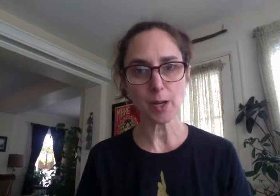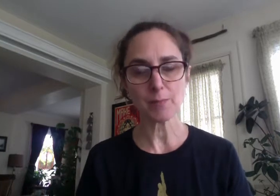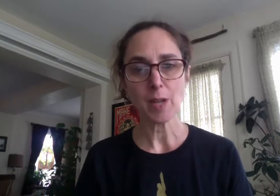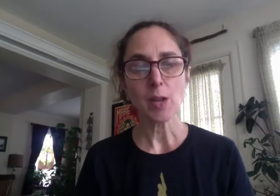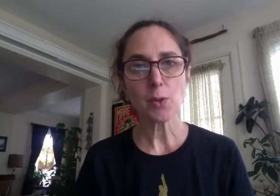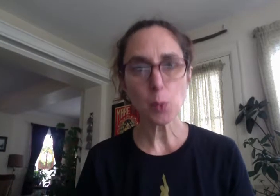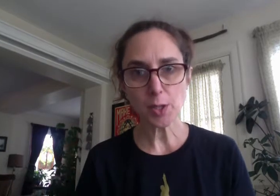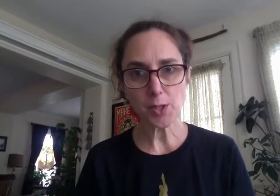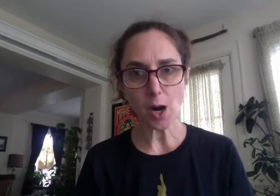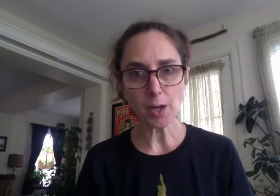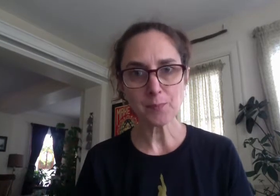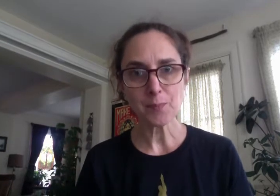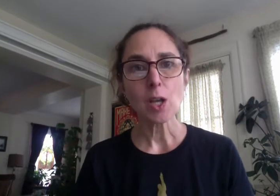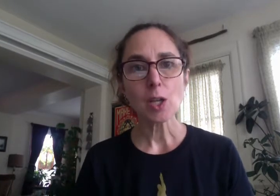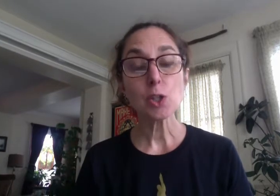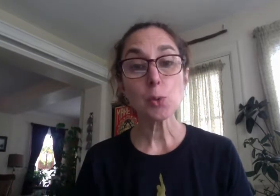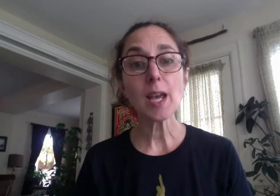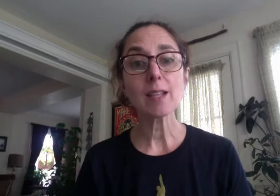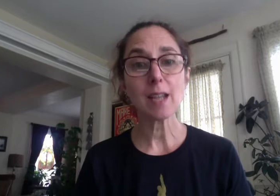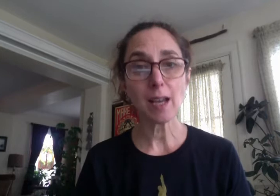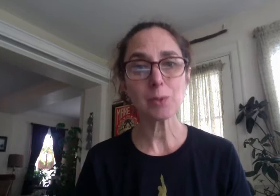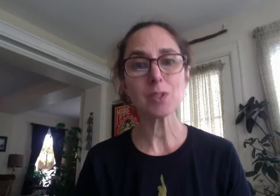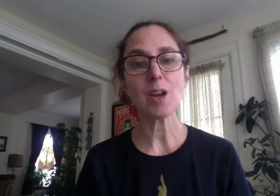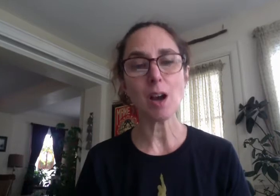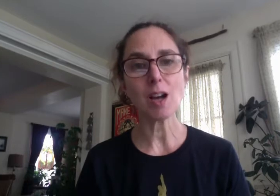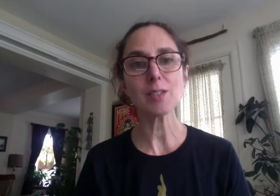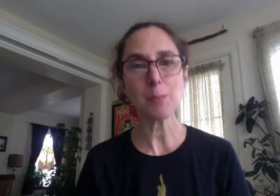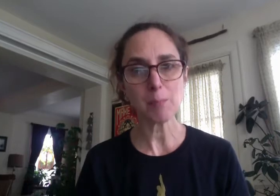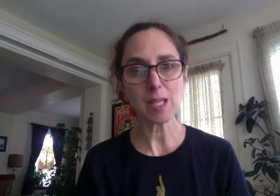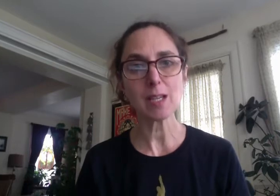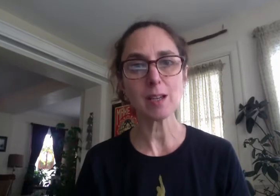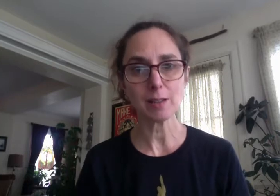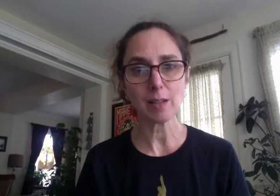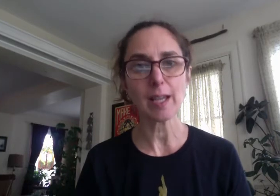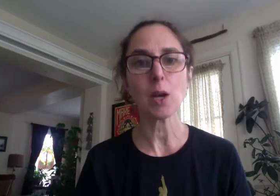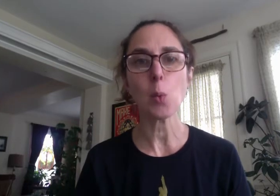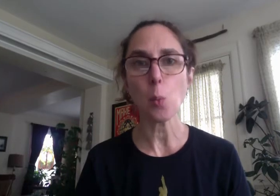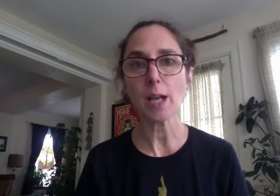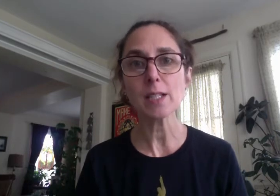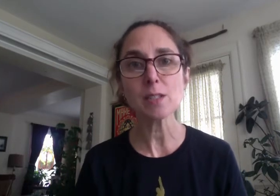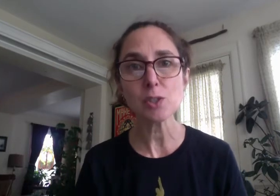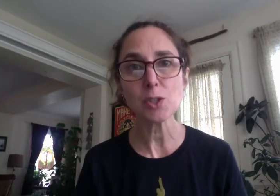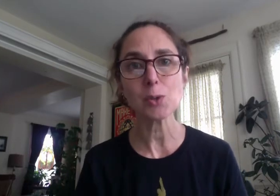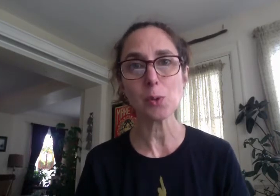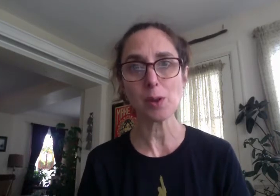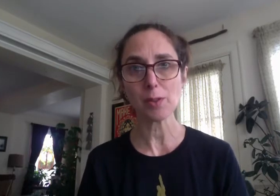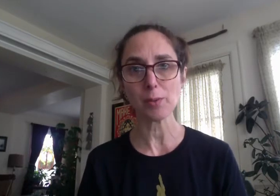so the words are you can count on me like one two three